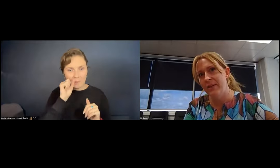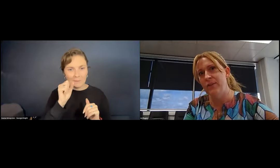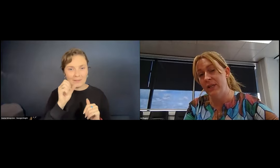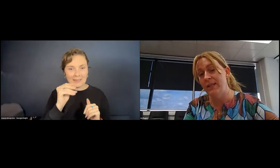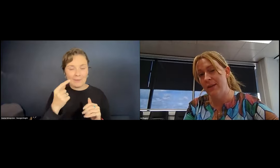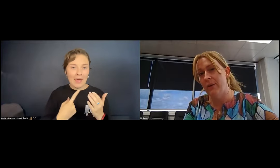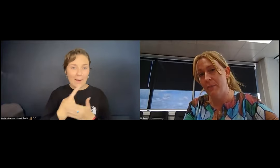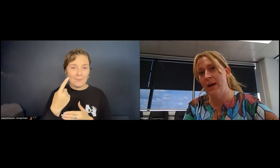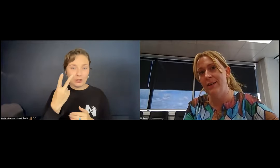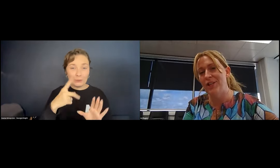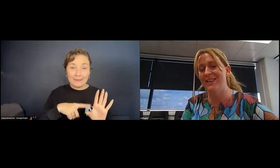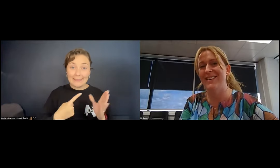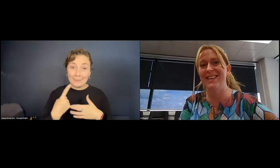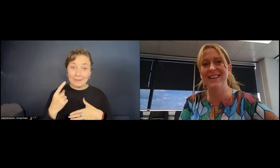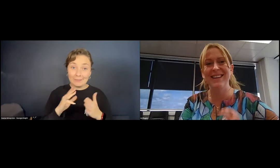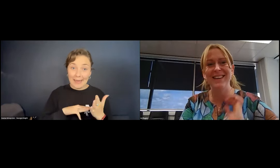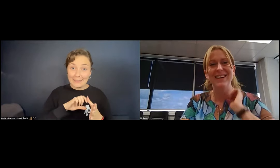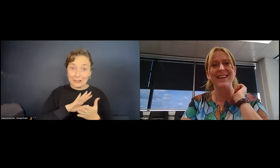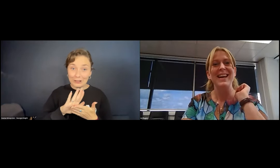that happened two years ago in March.